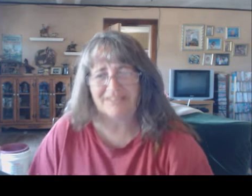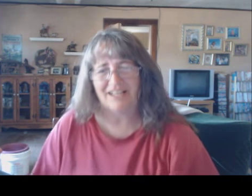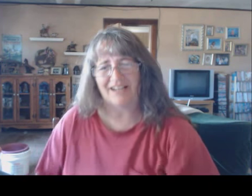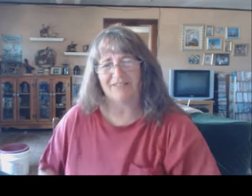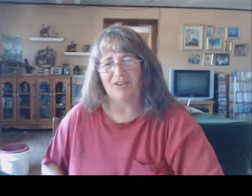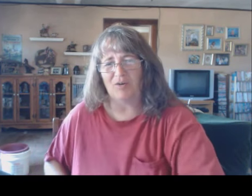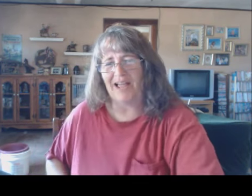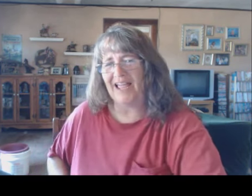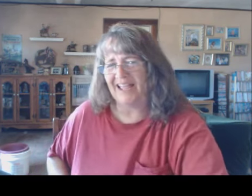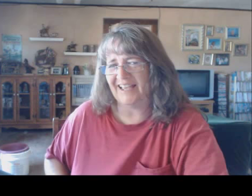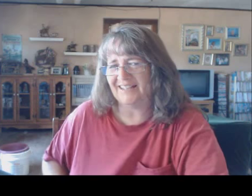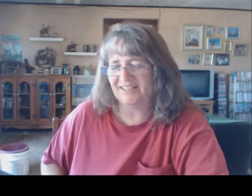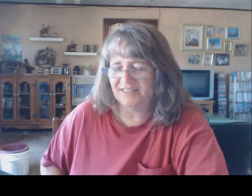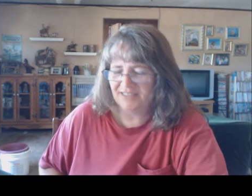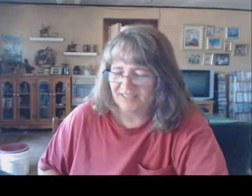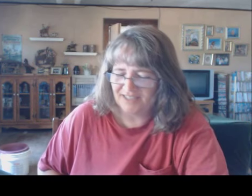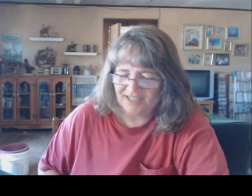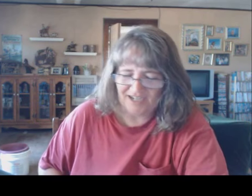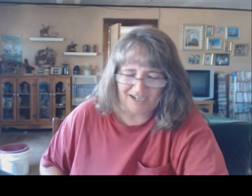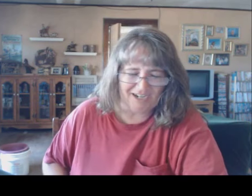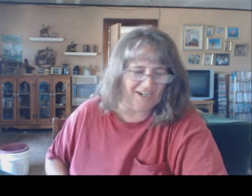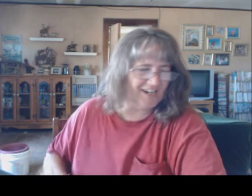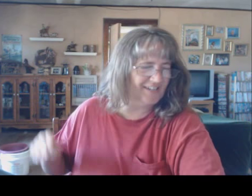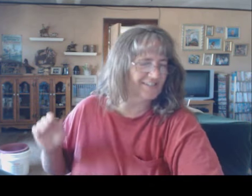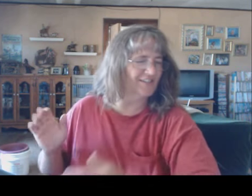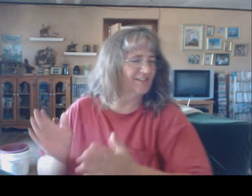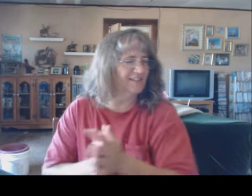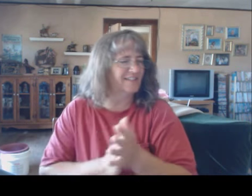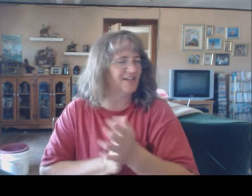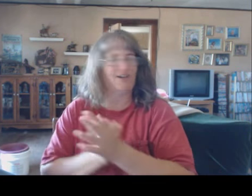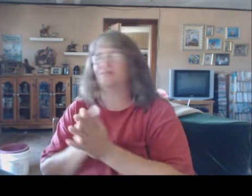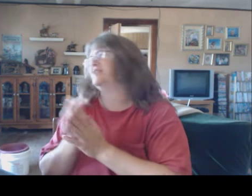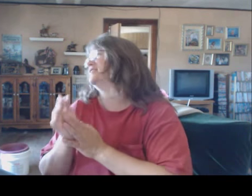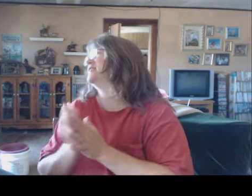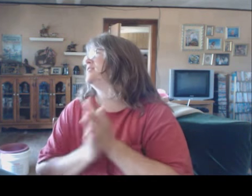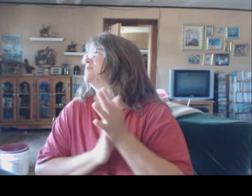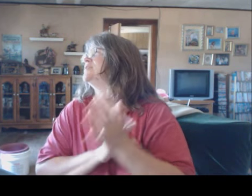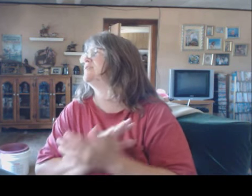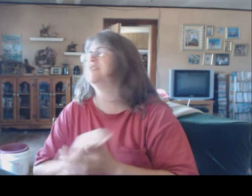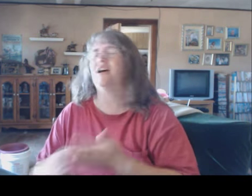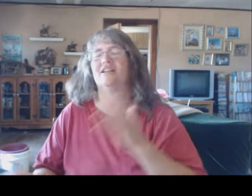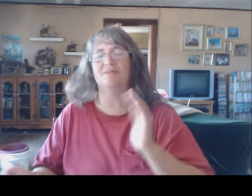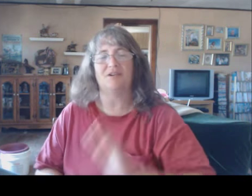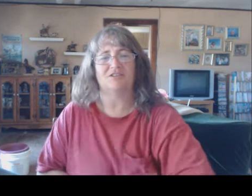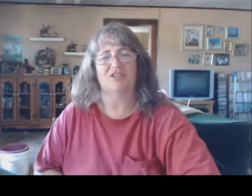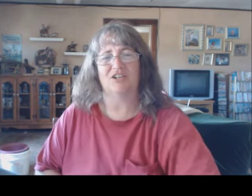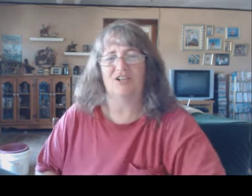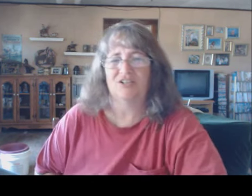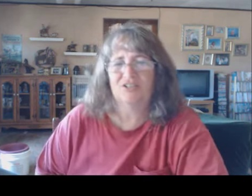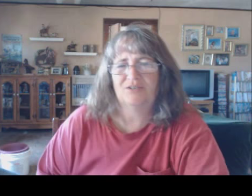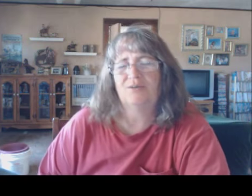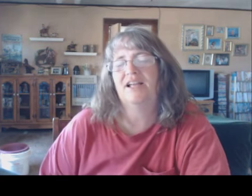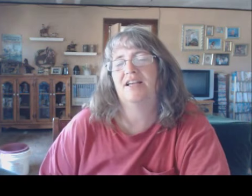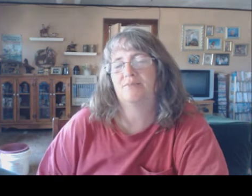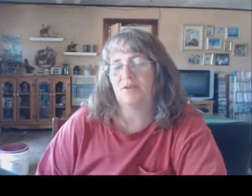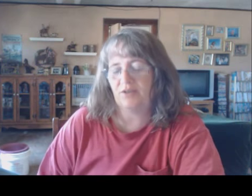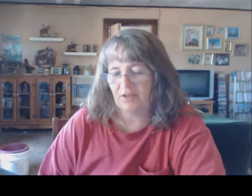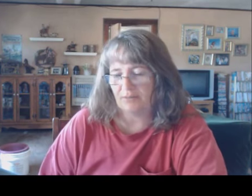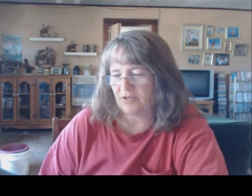places I didn't even know I had. Alright, so let's get on with it and tell them what's going on in the barn stalls. What has been going on in the